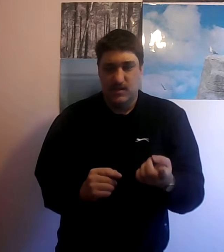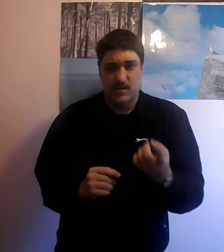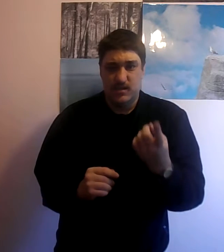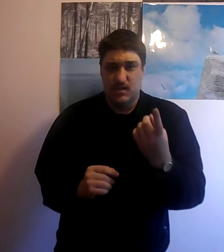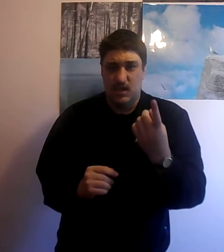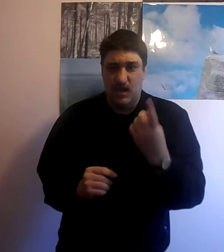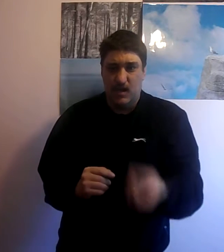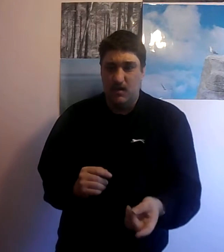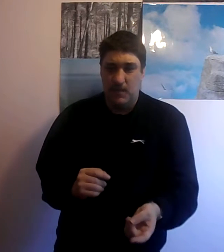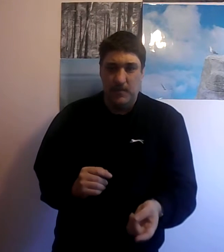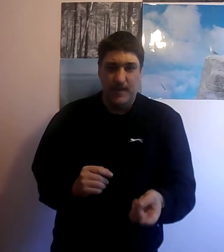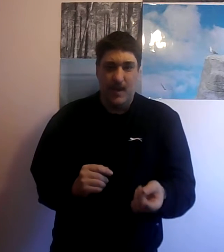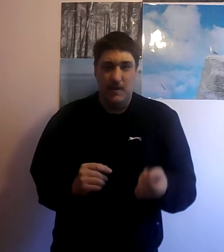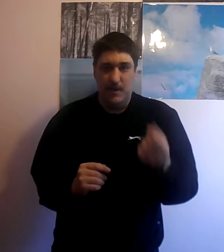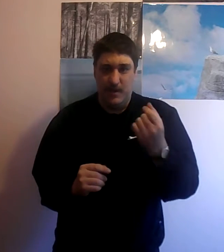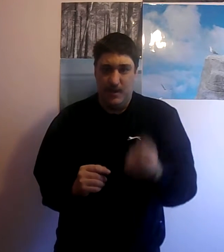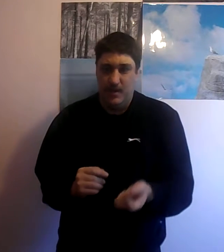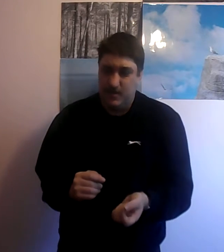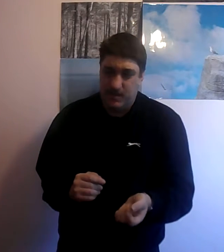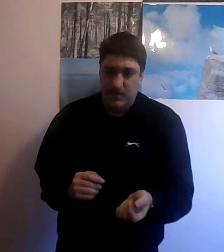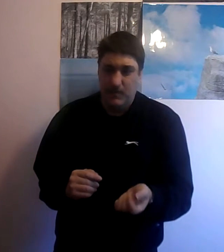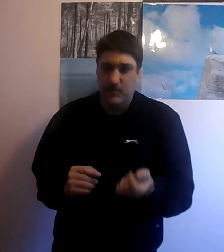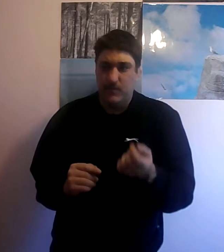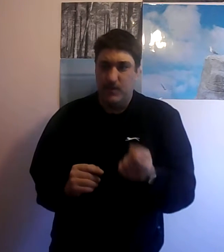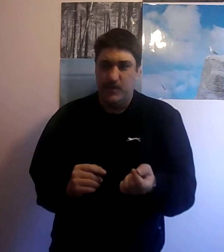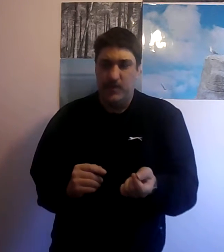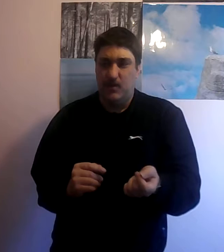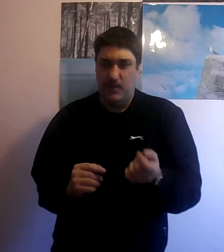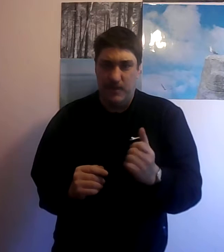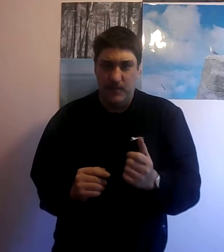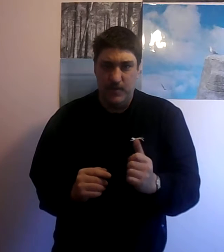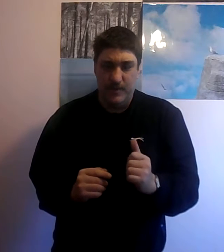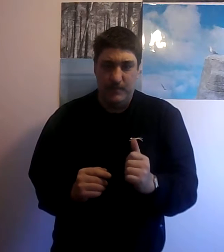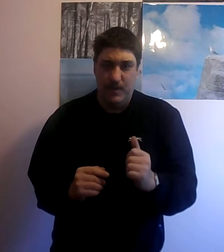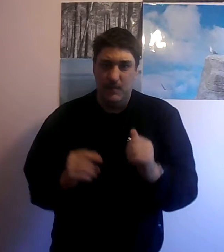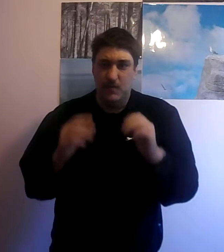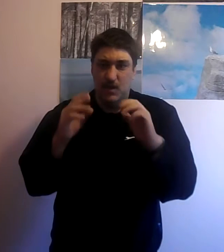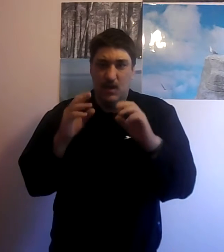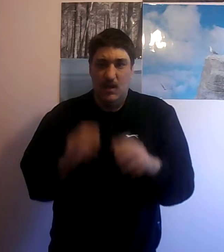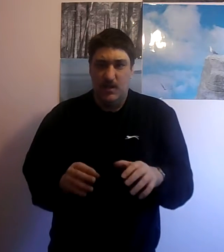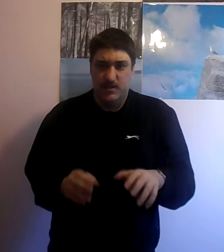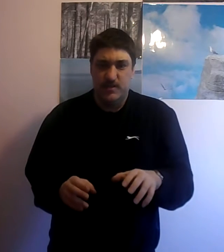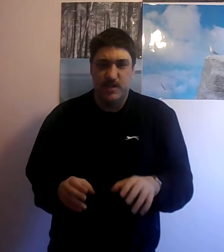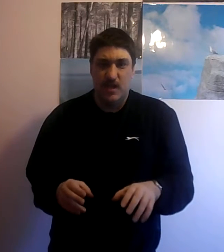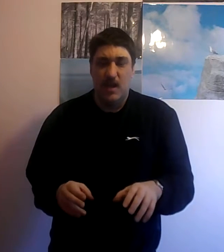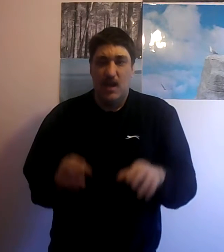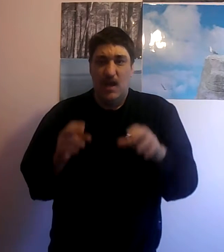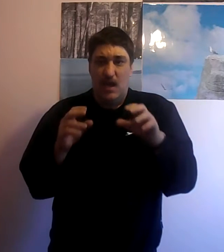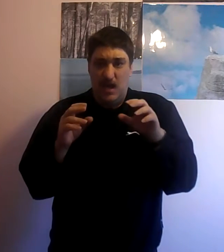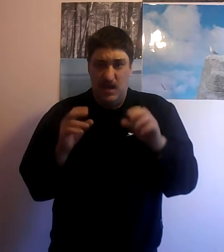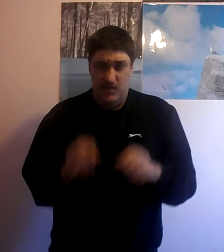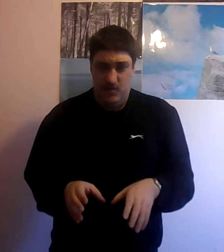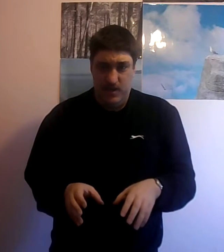I can't remember the game and I to be honest with you I don't think it's one I personally played but let's just say it is weird